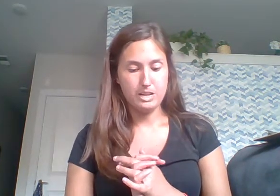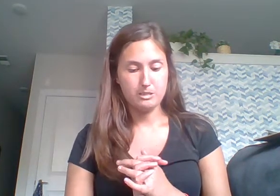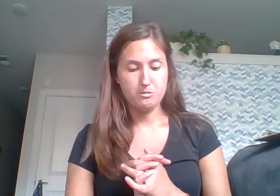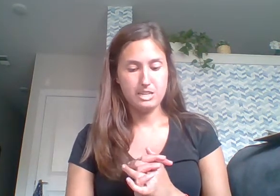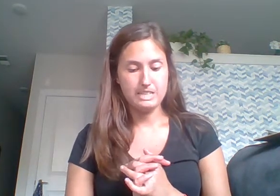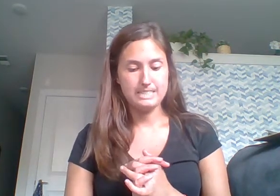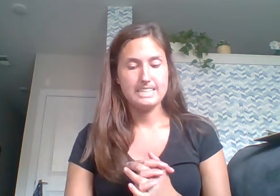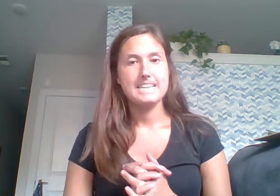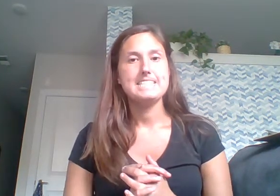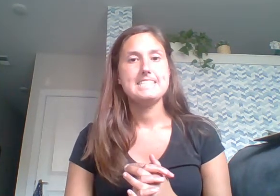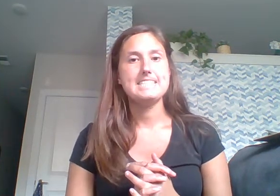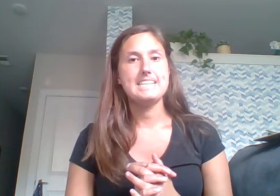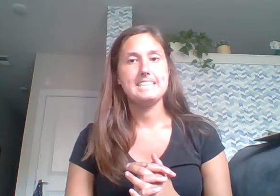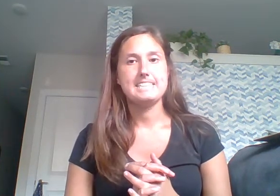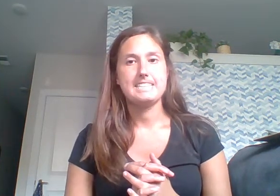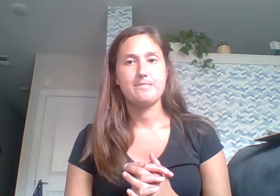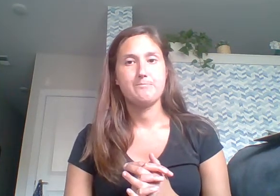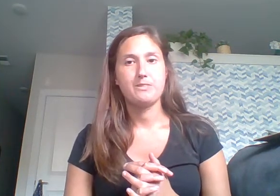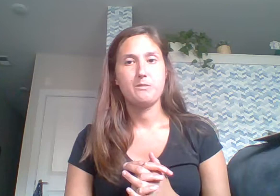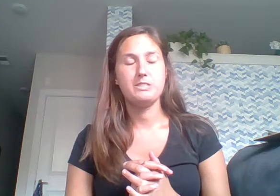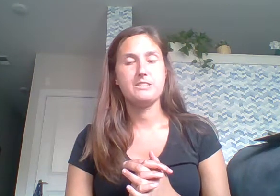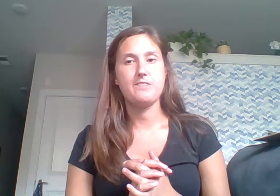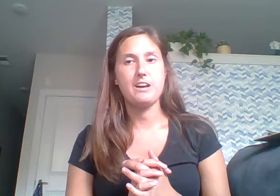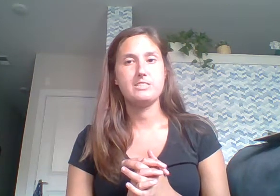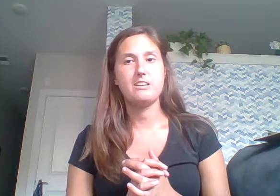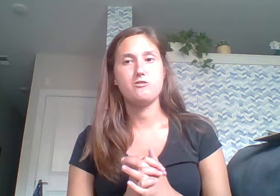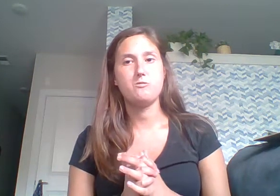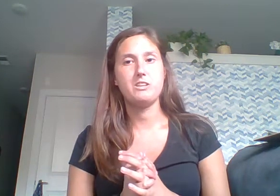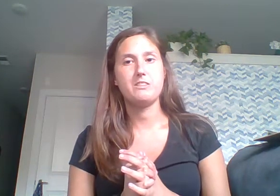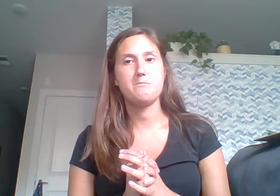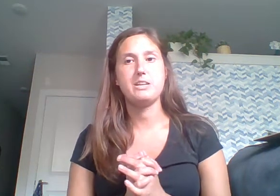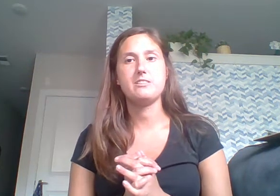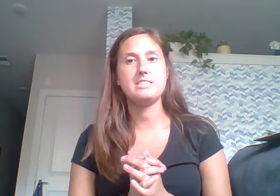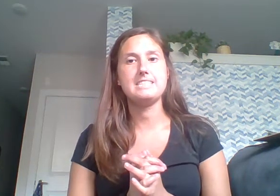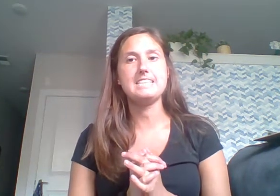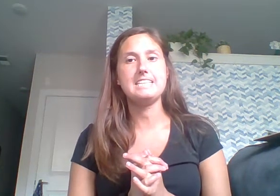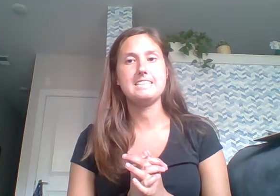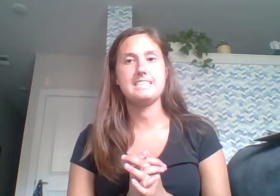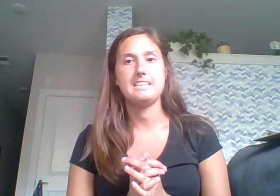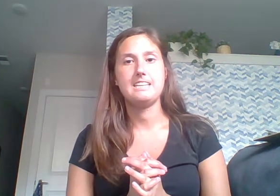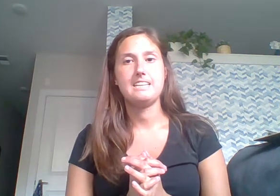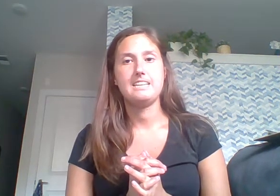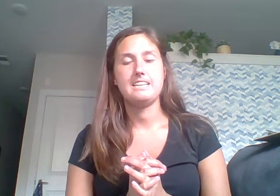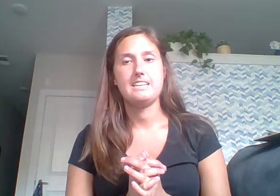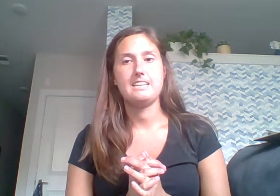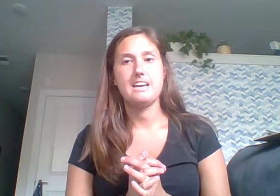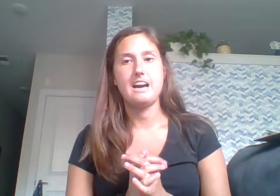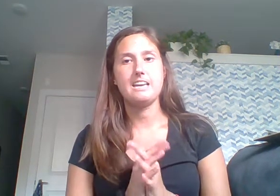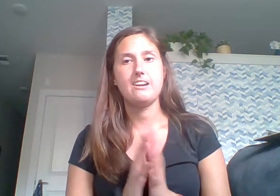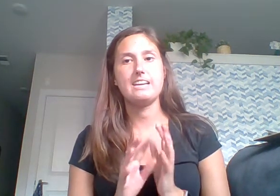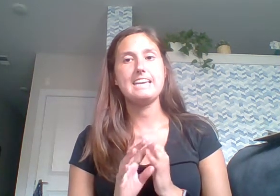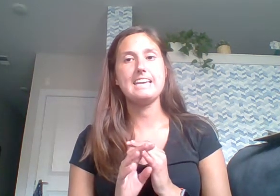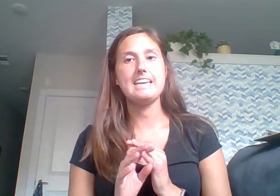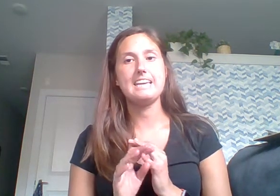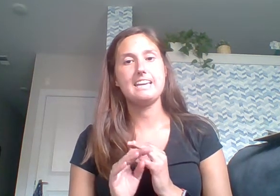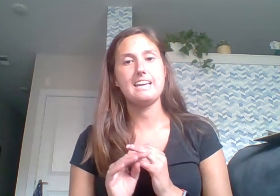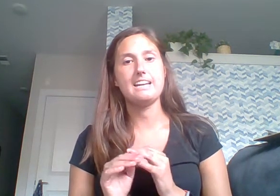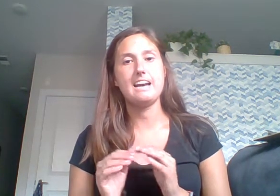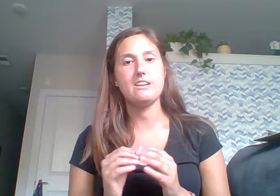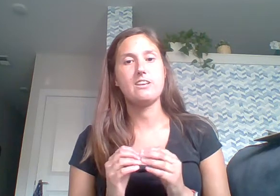next word is seat. What's the vowel sound you hear in the middle? Seat. I hear ee, and I know